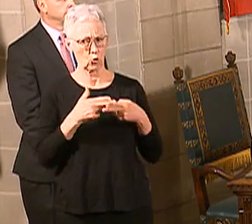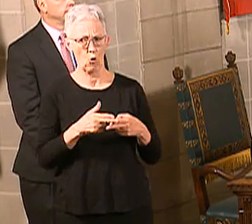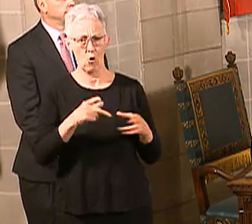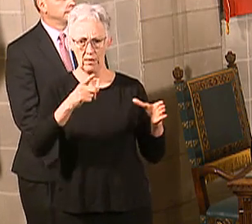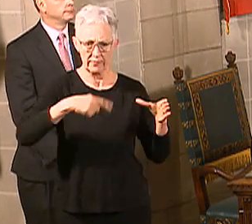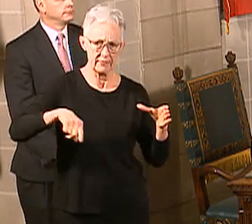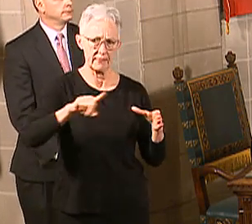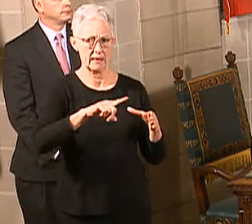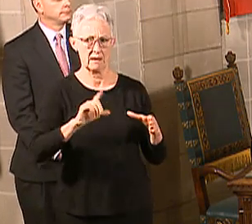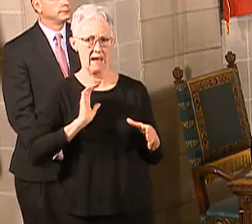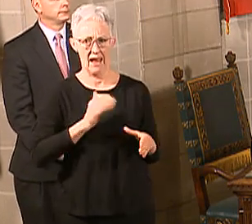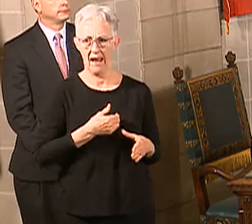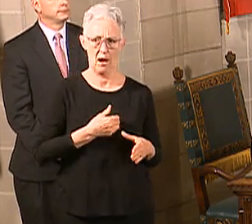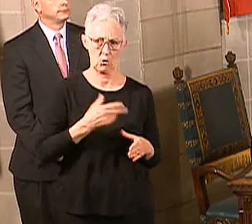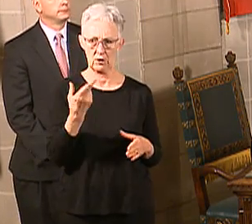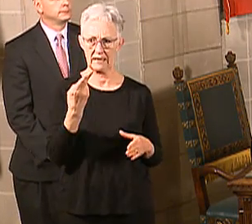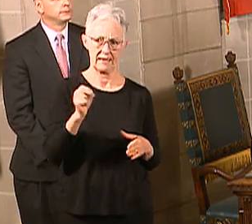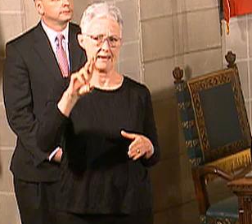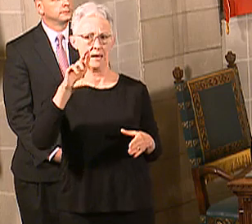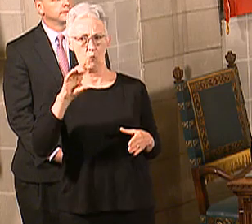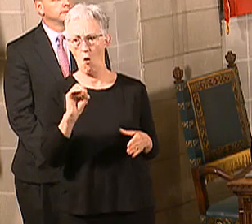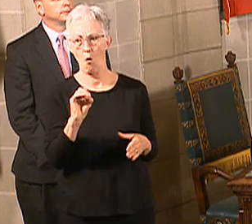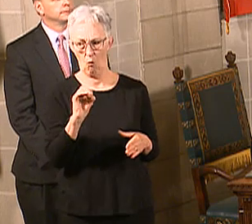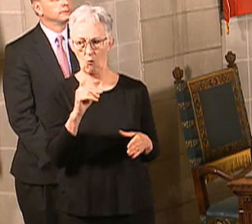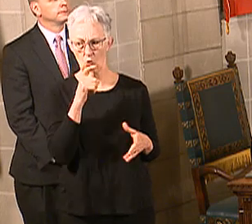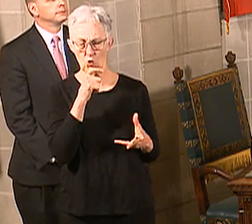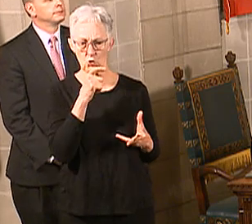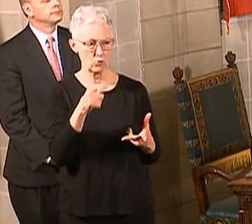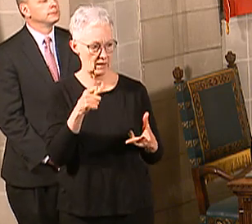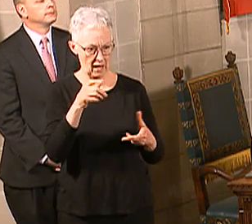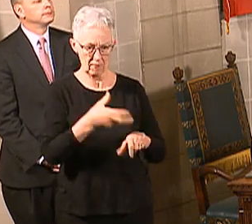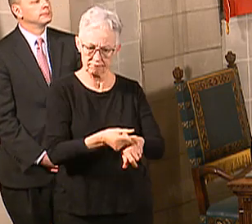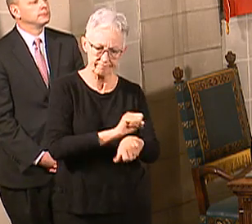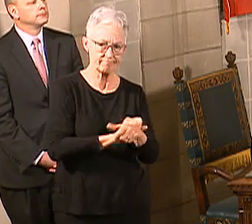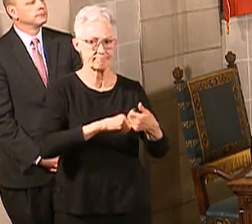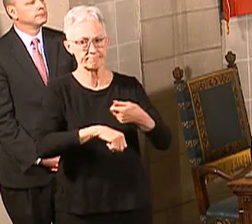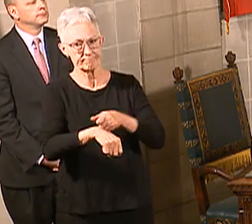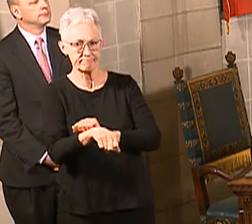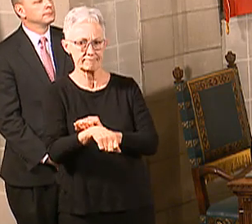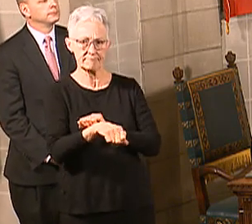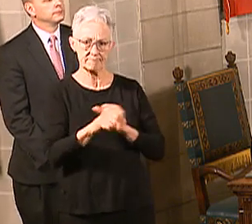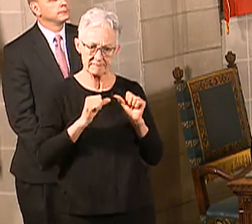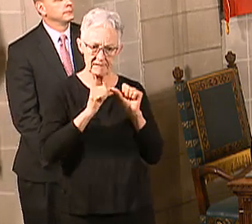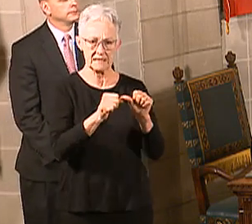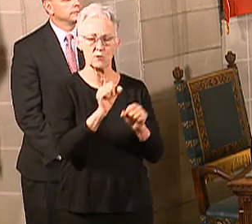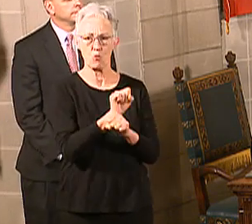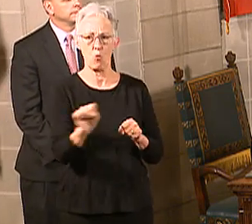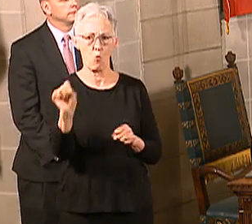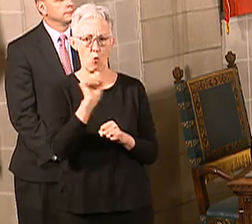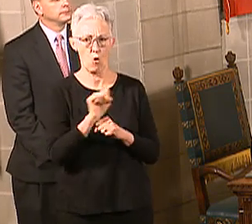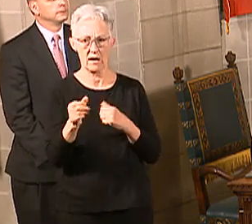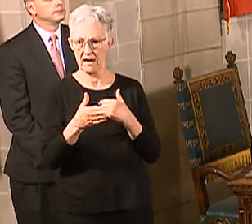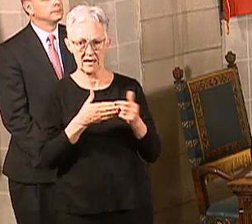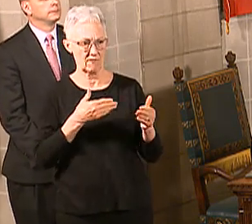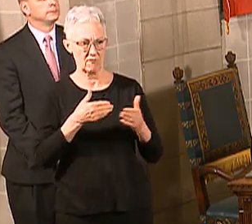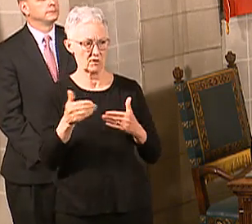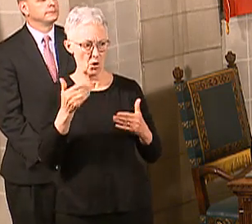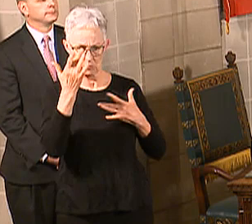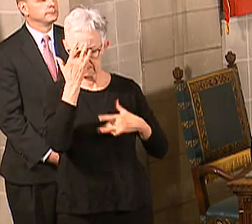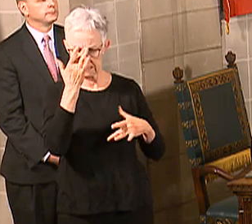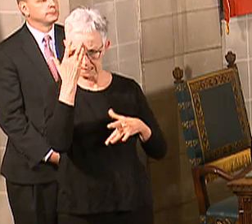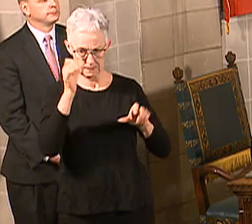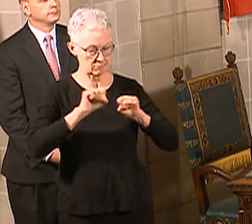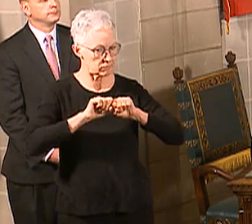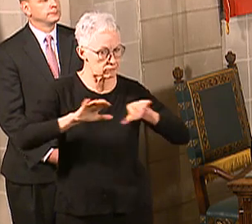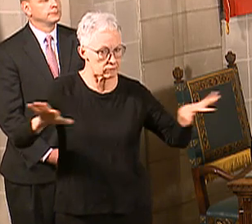be as we look ahead to April, when we know it's going to be a tough month. We expect that, if the models from the federal government are